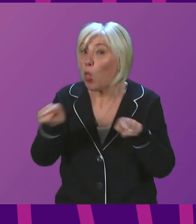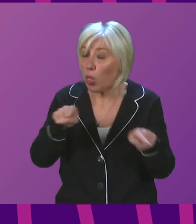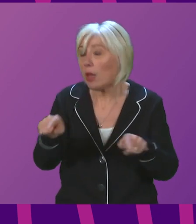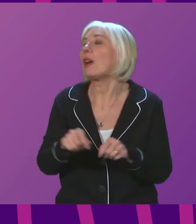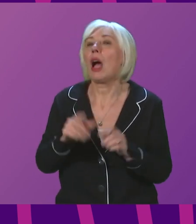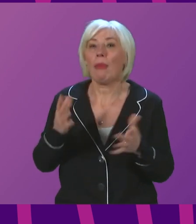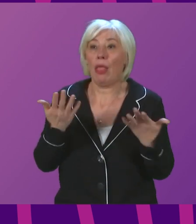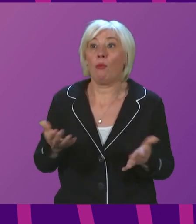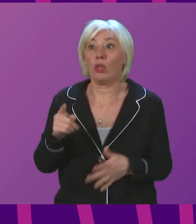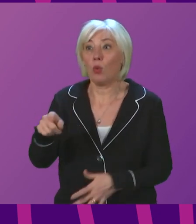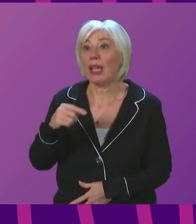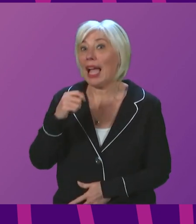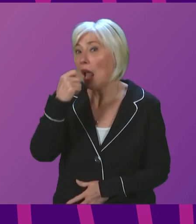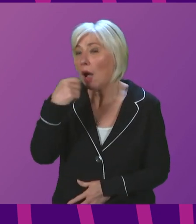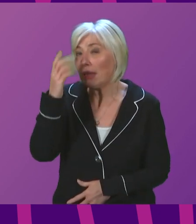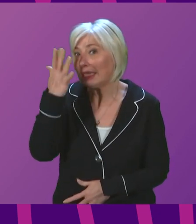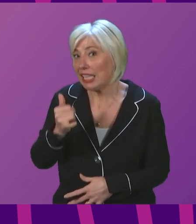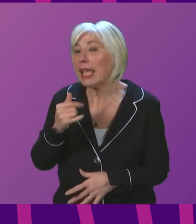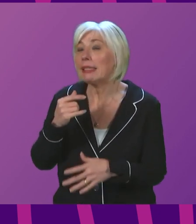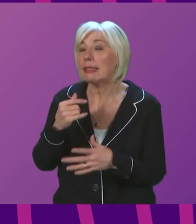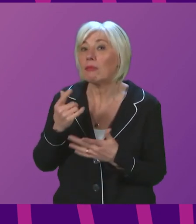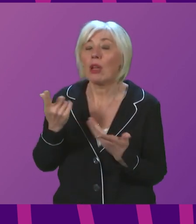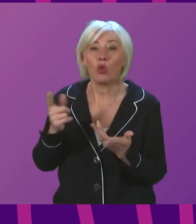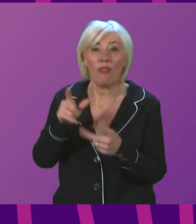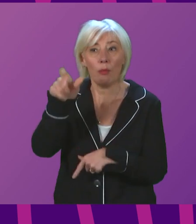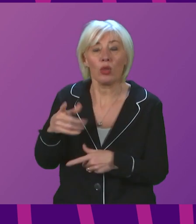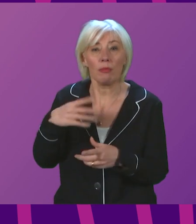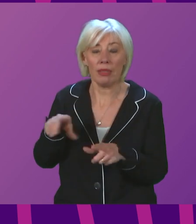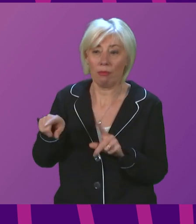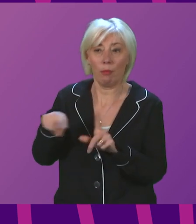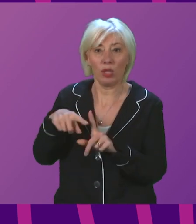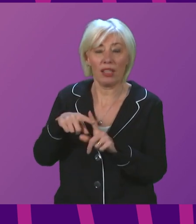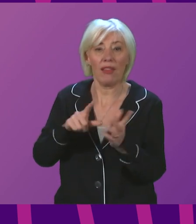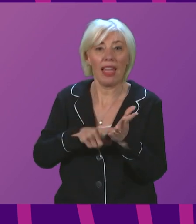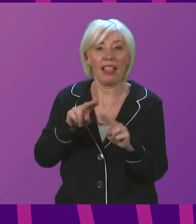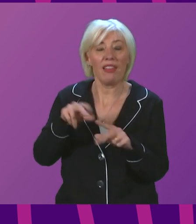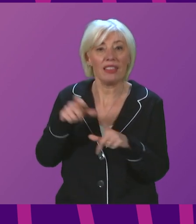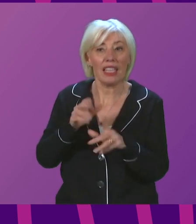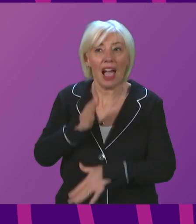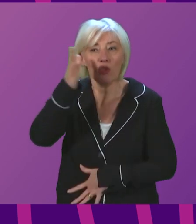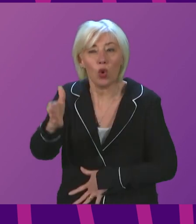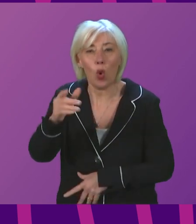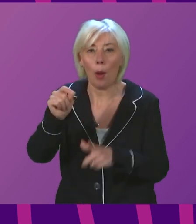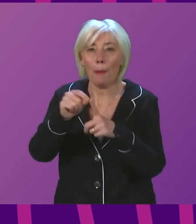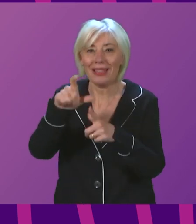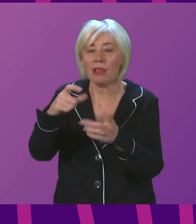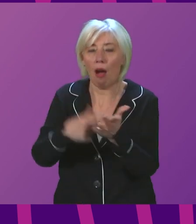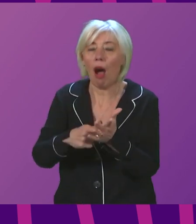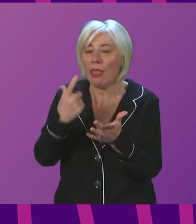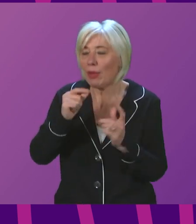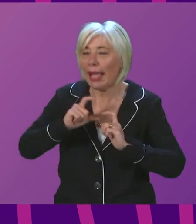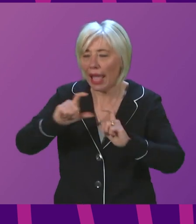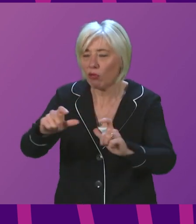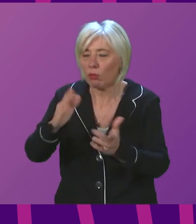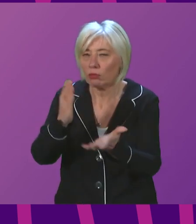we have testing capacity, and people who have symptoms or have a positive LFD should go forward and get a PCR test. And we continue to